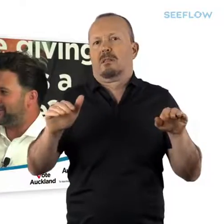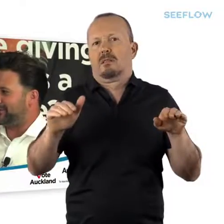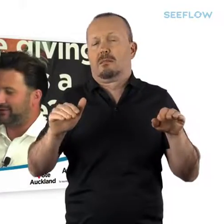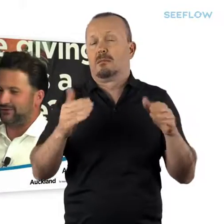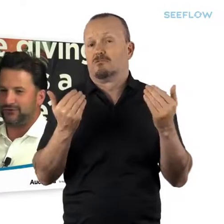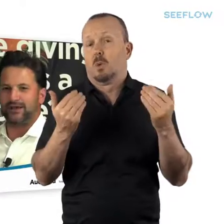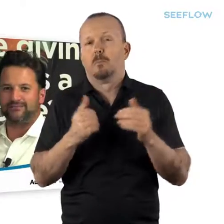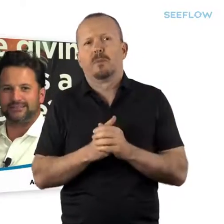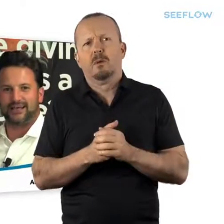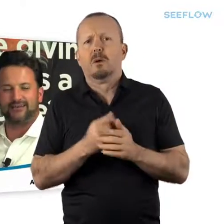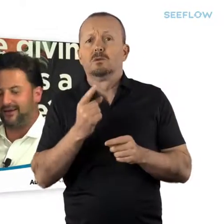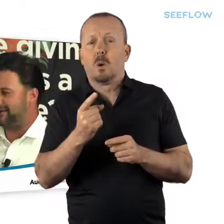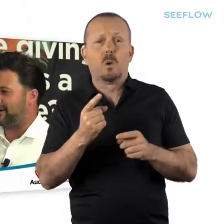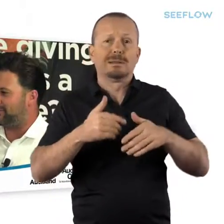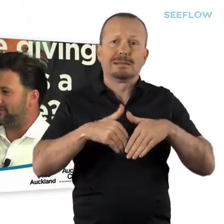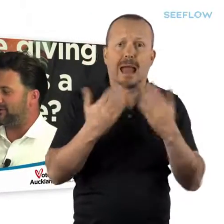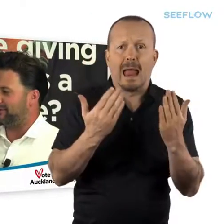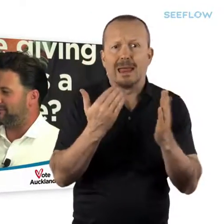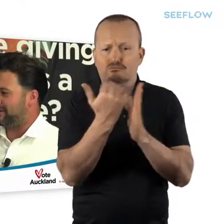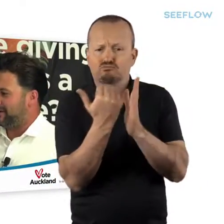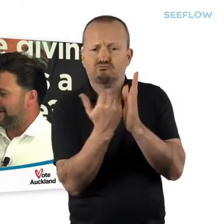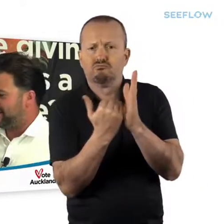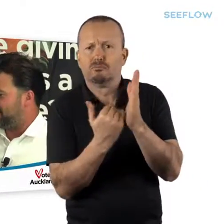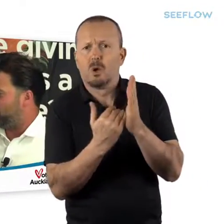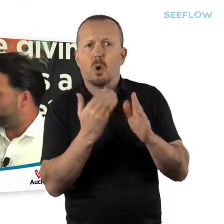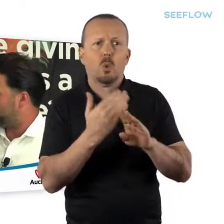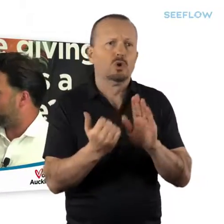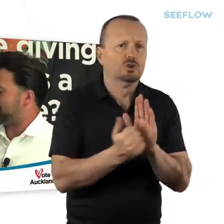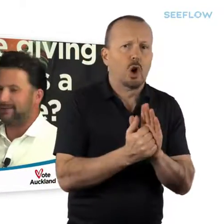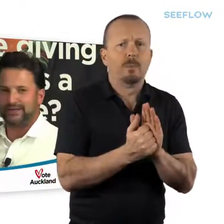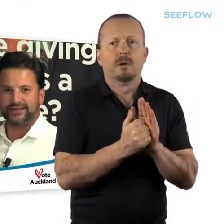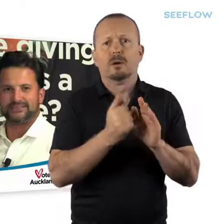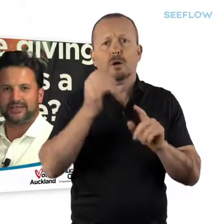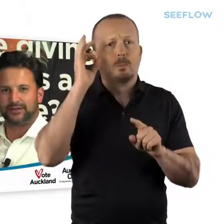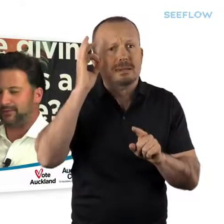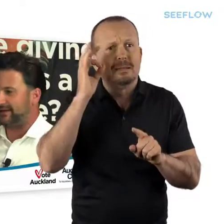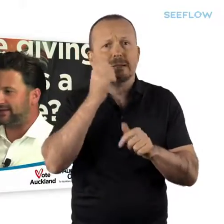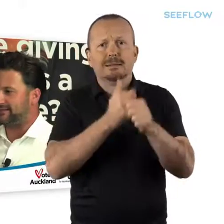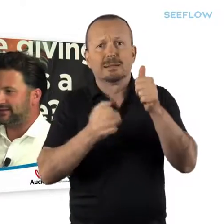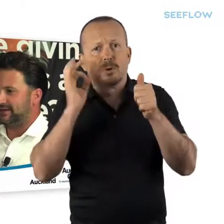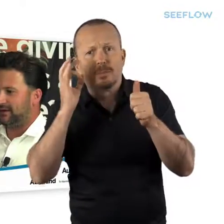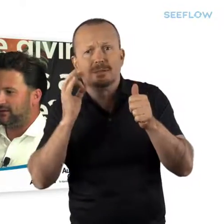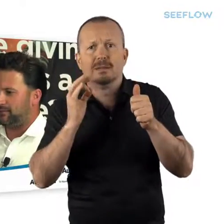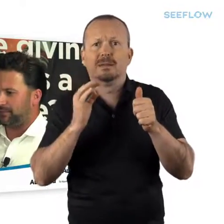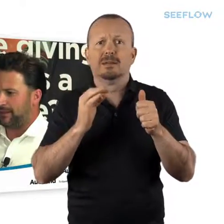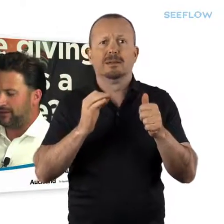You do have a day lined up full of workshops, committees, subcommittees.